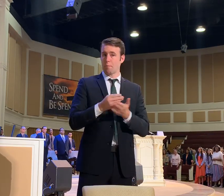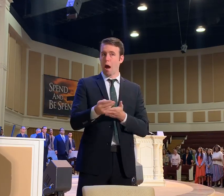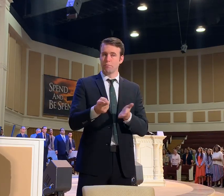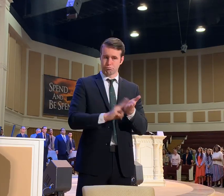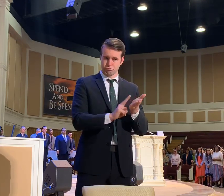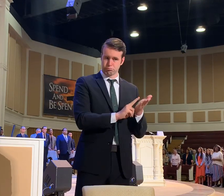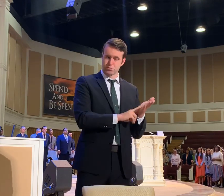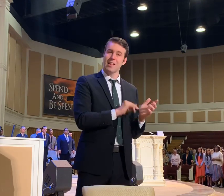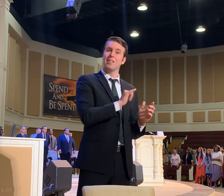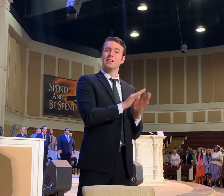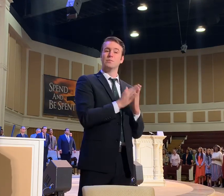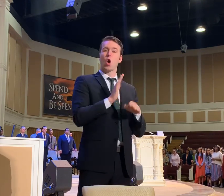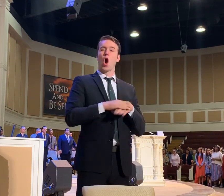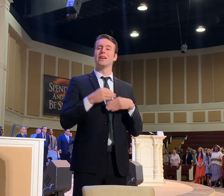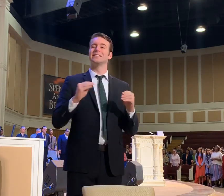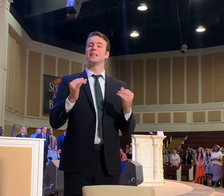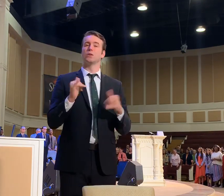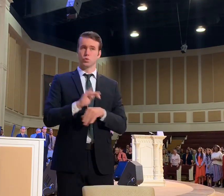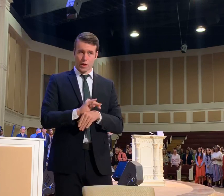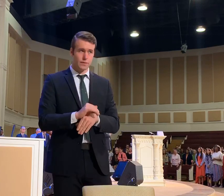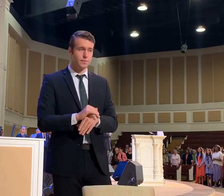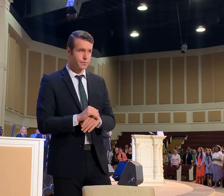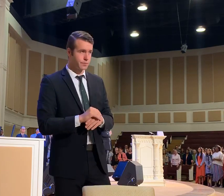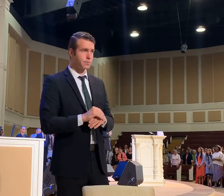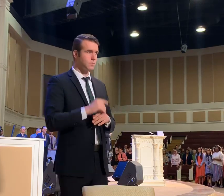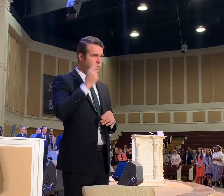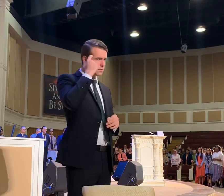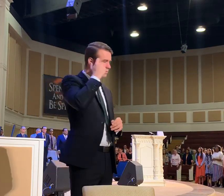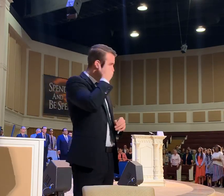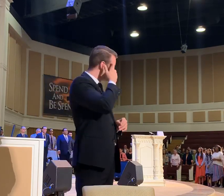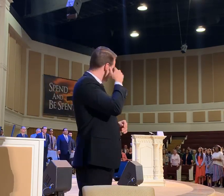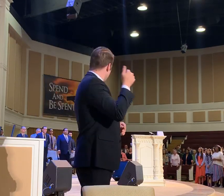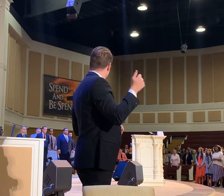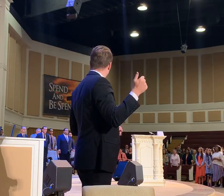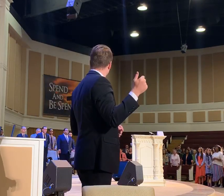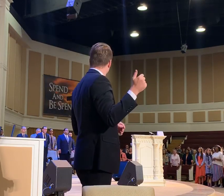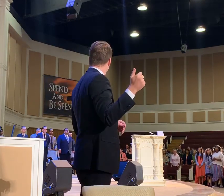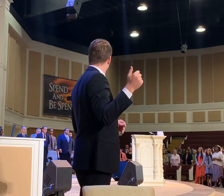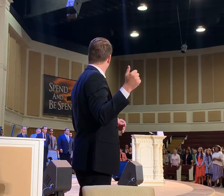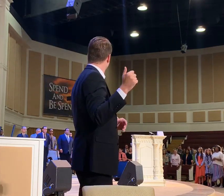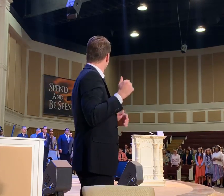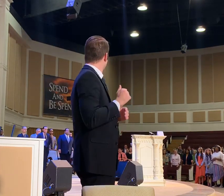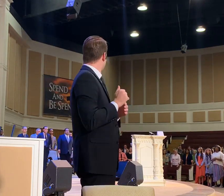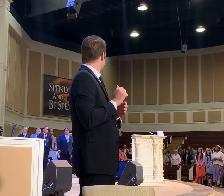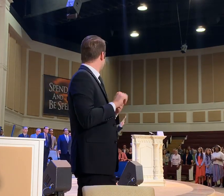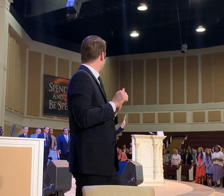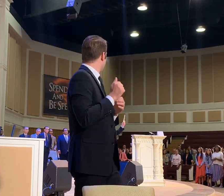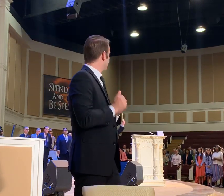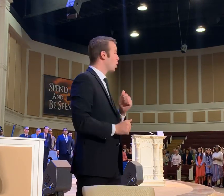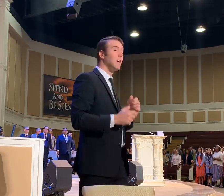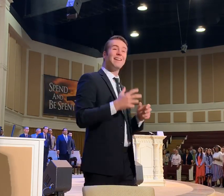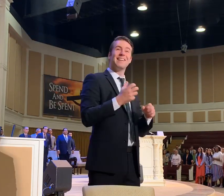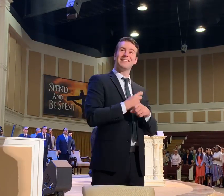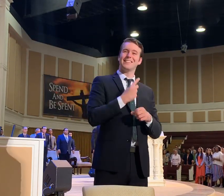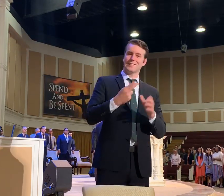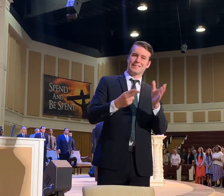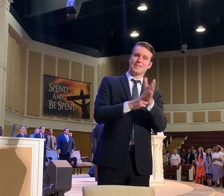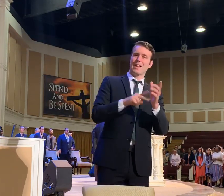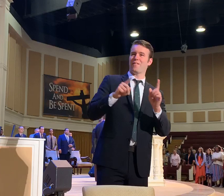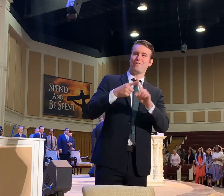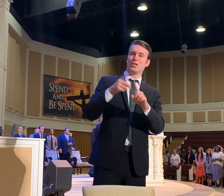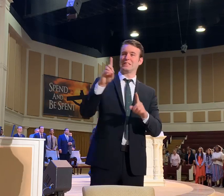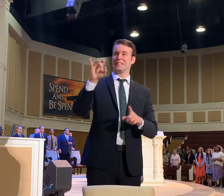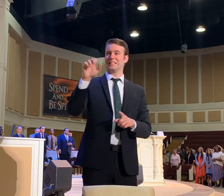And these books are on sale tonight and $10. Is that right? $10. so, get a signed first